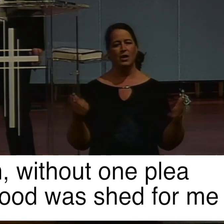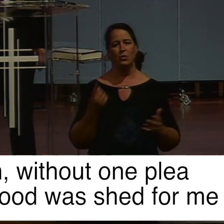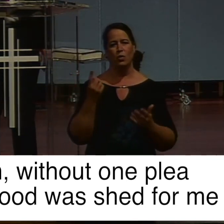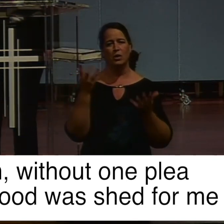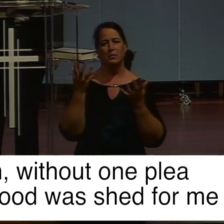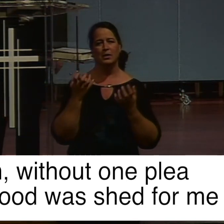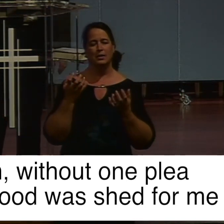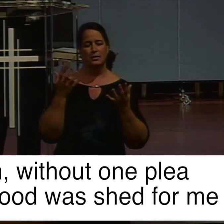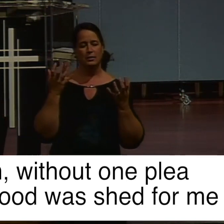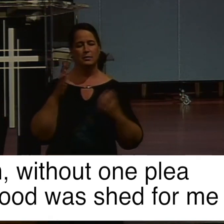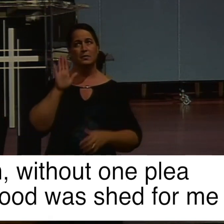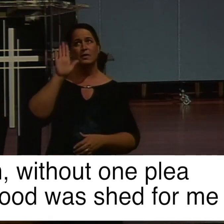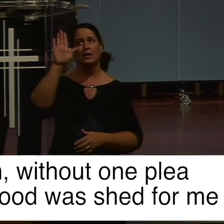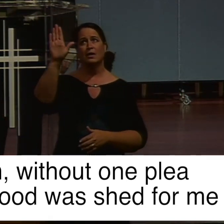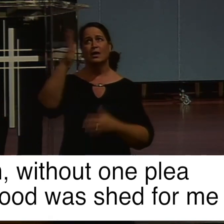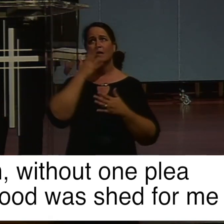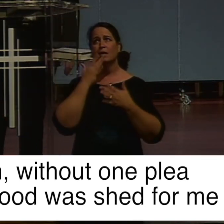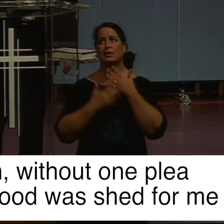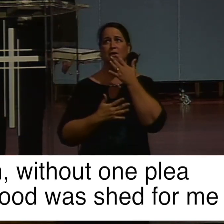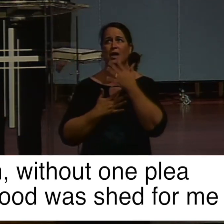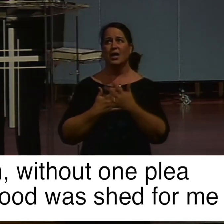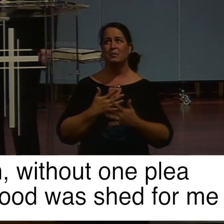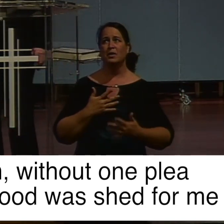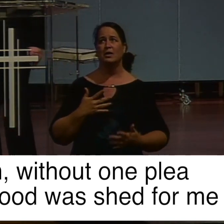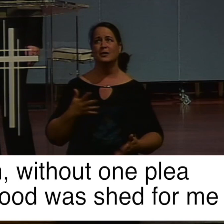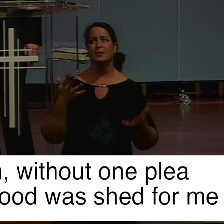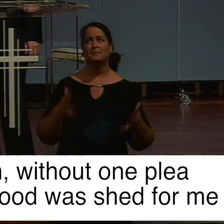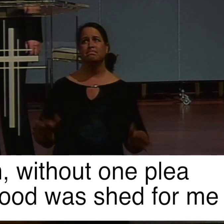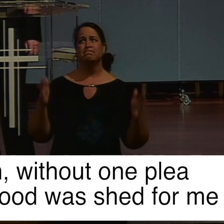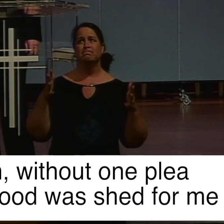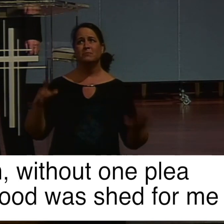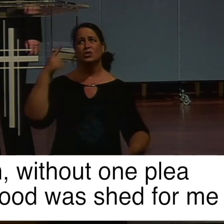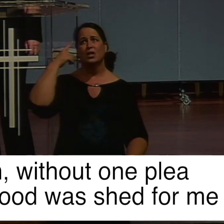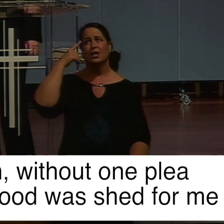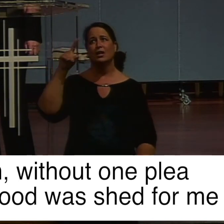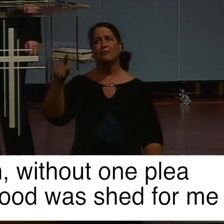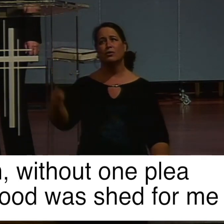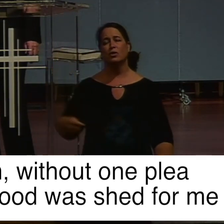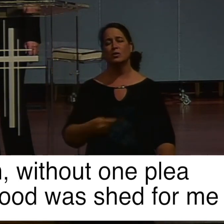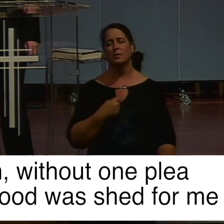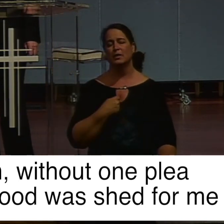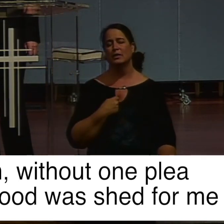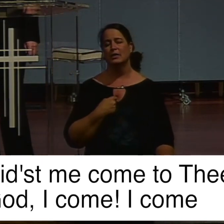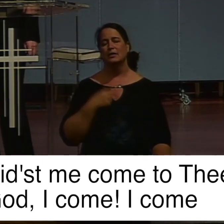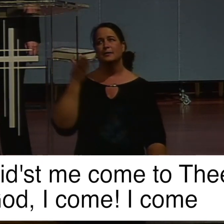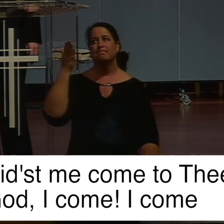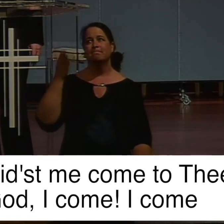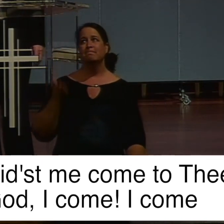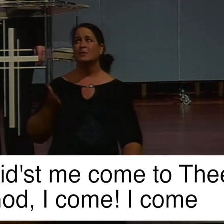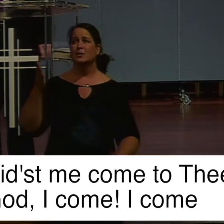one plea. But that thy blood was shed for me.